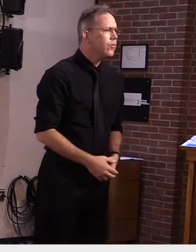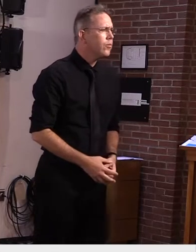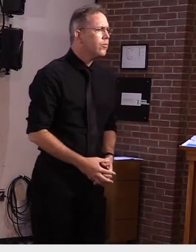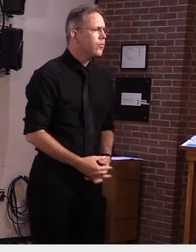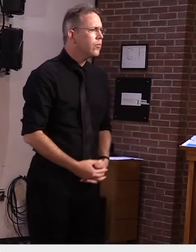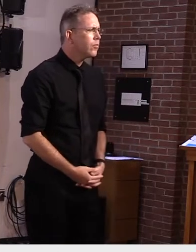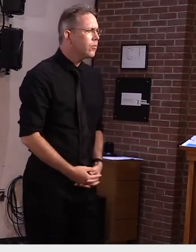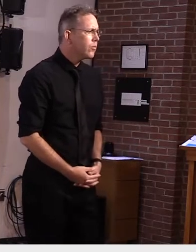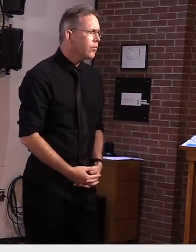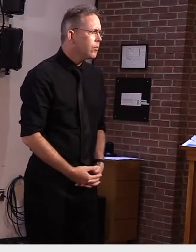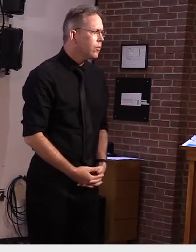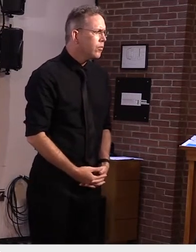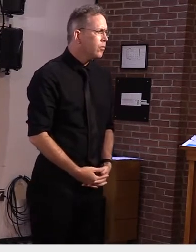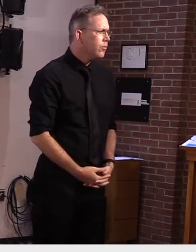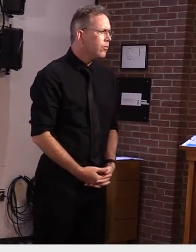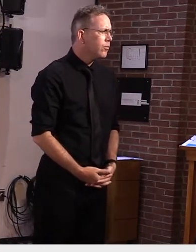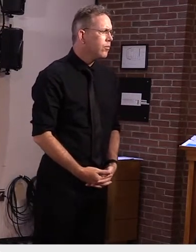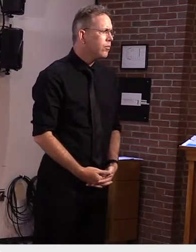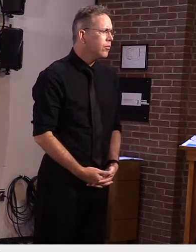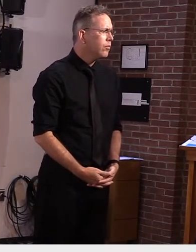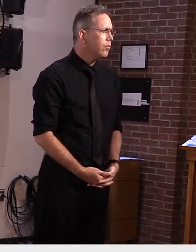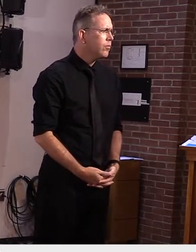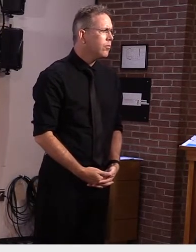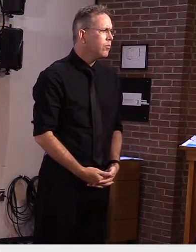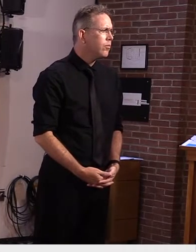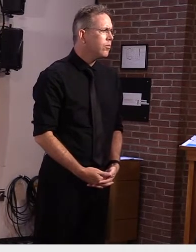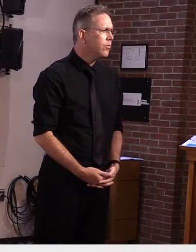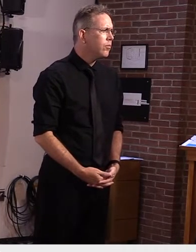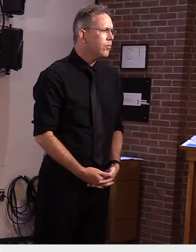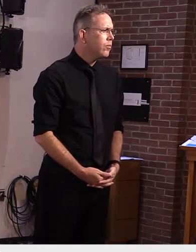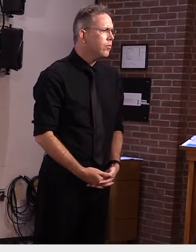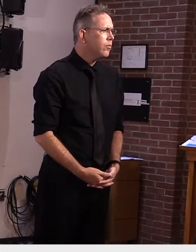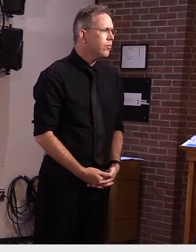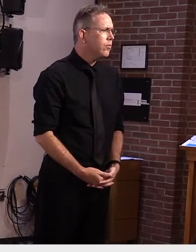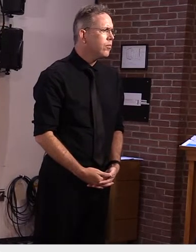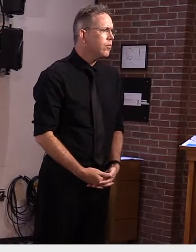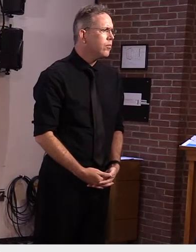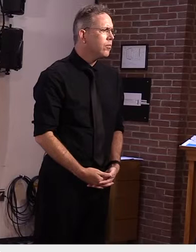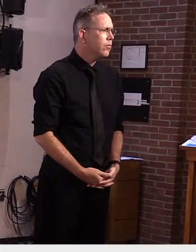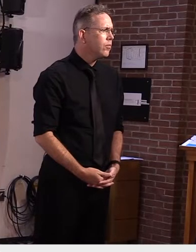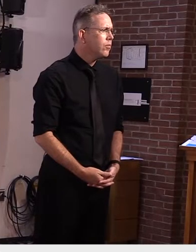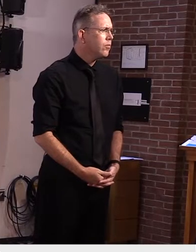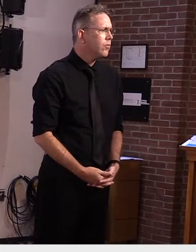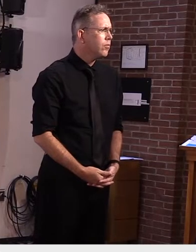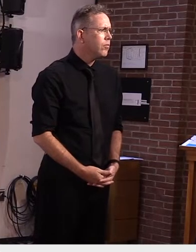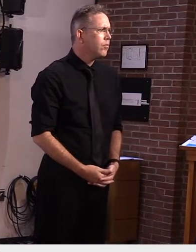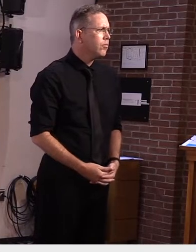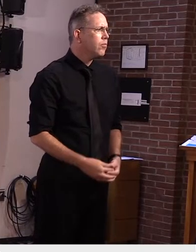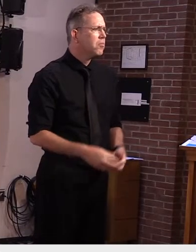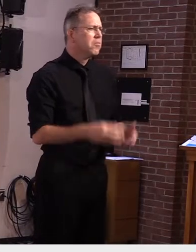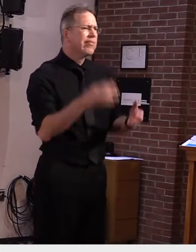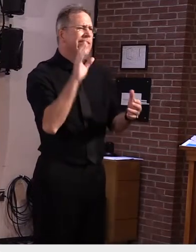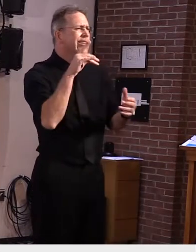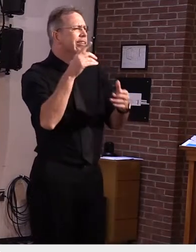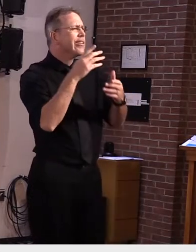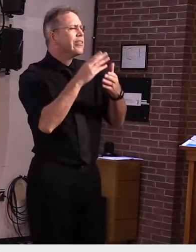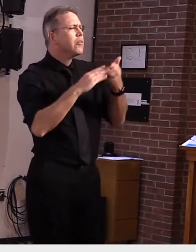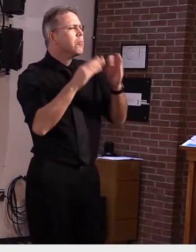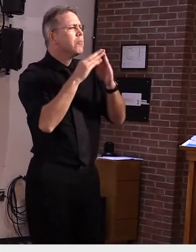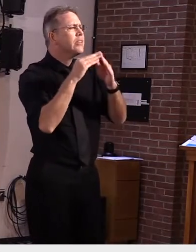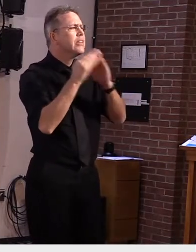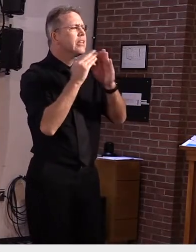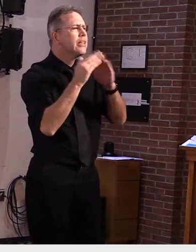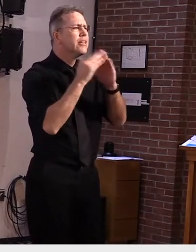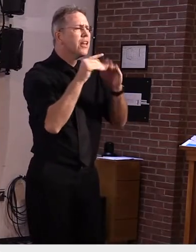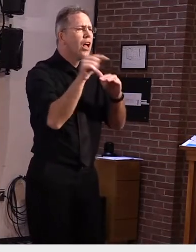it's discouraging people from doing it should cities and towns be discouraging it uh i'll let